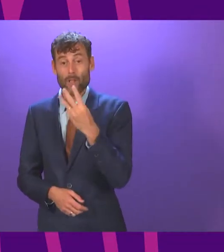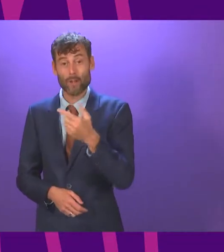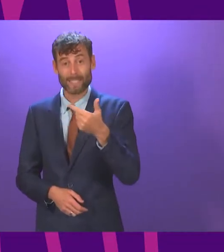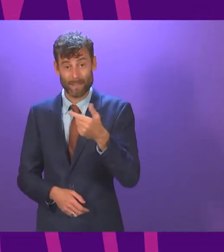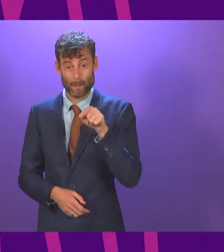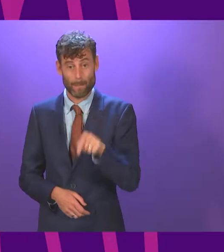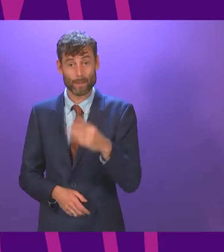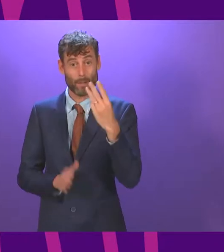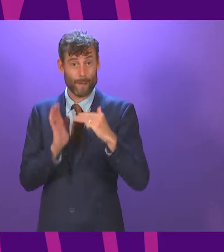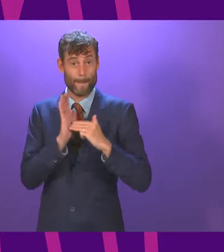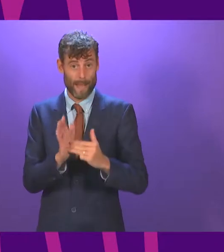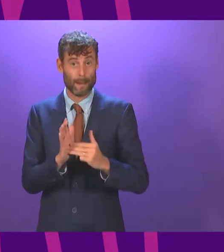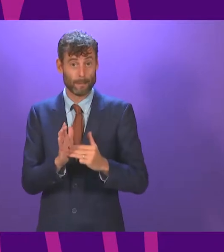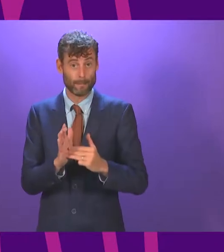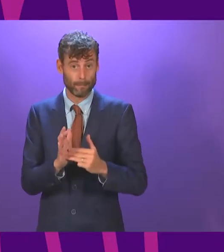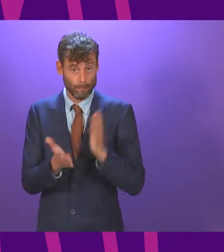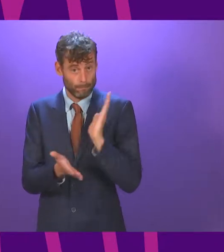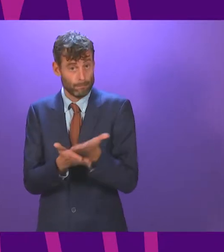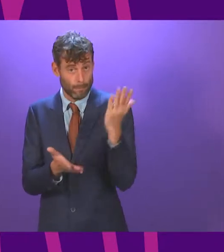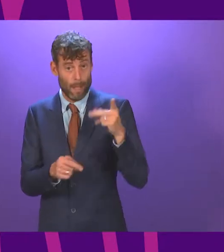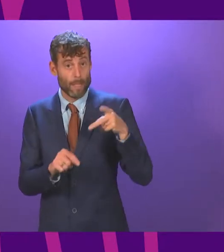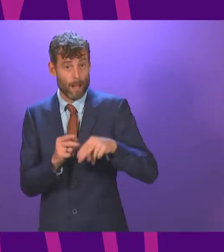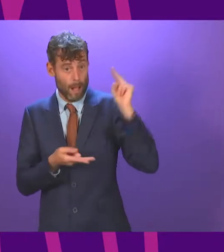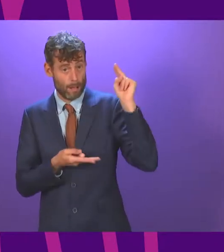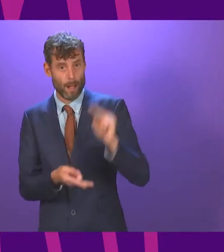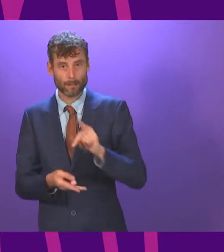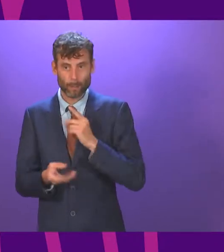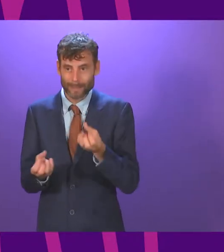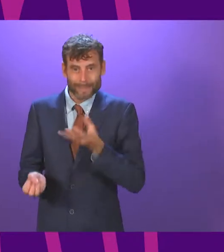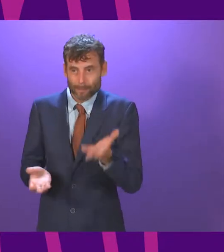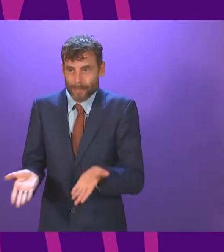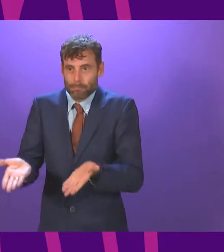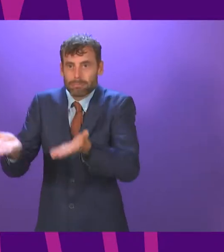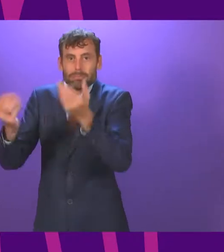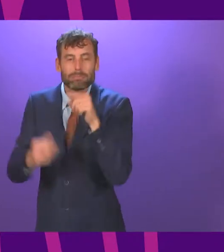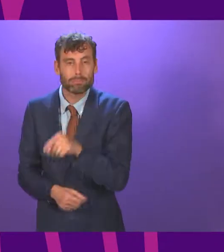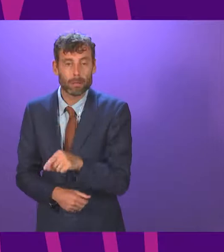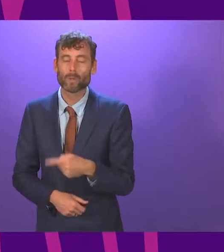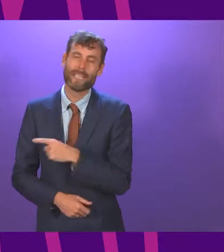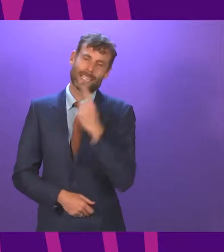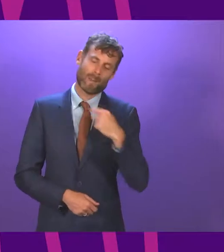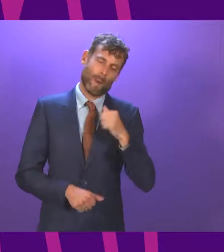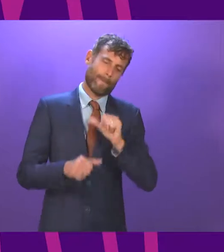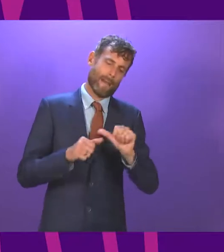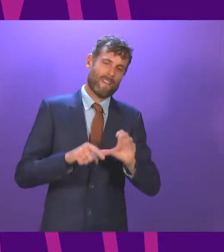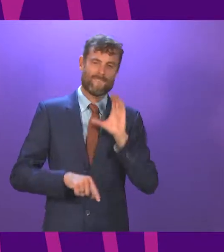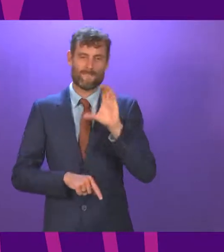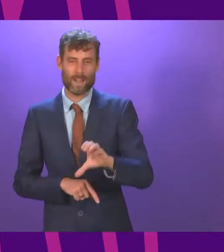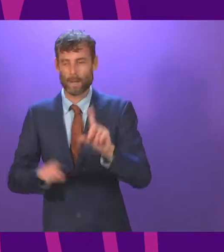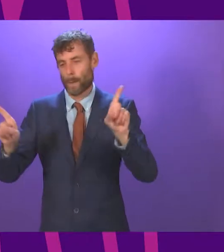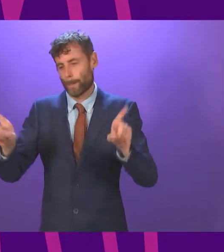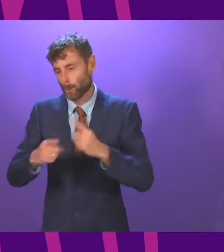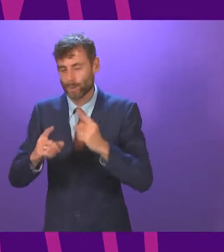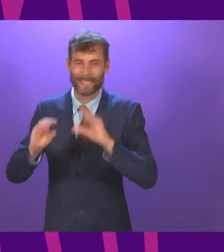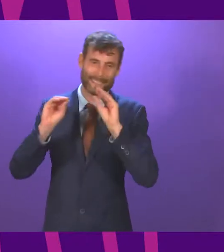in real terms. So it is disingenuous to hear SNP members claim credit for funding music tuition, core